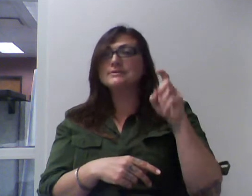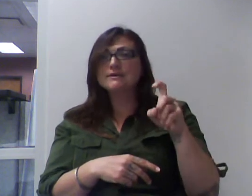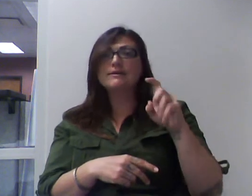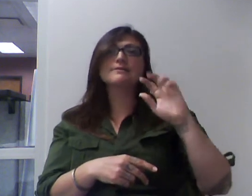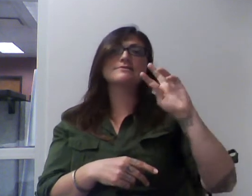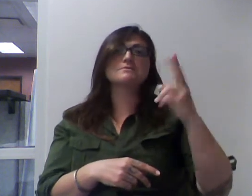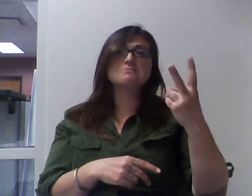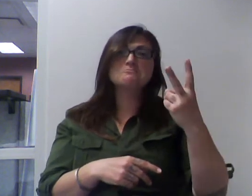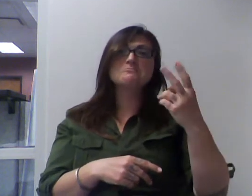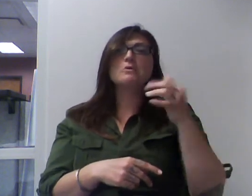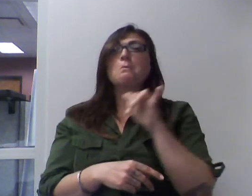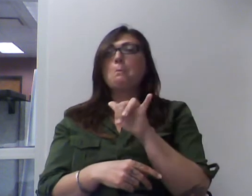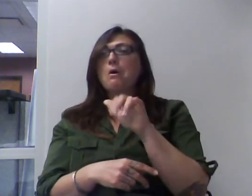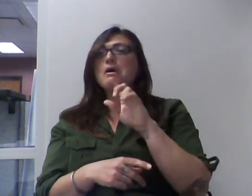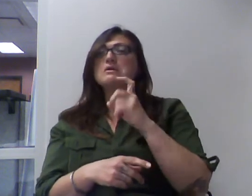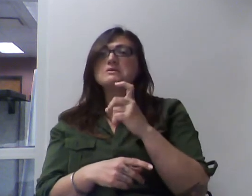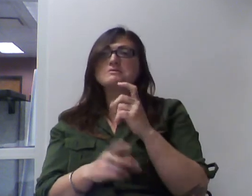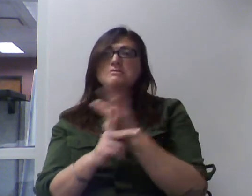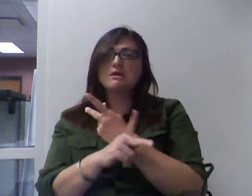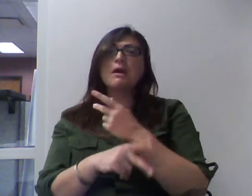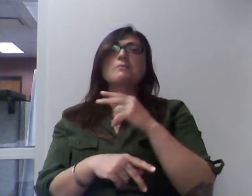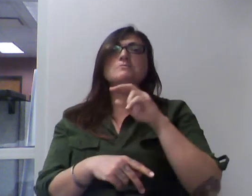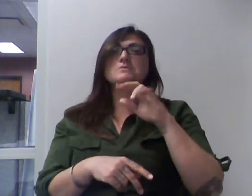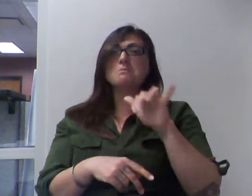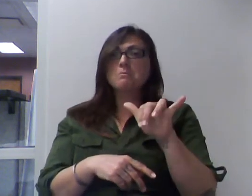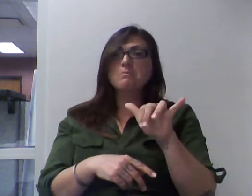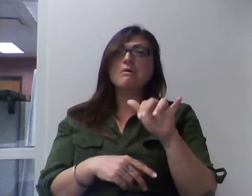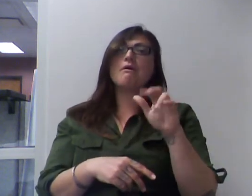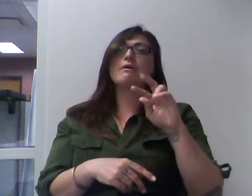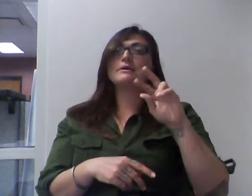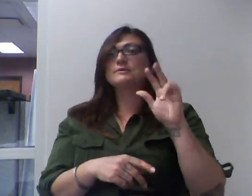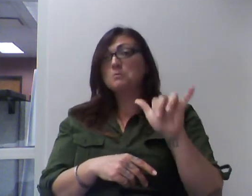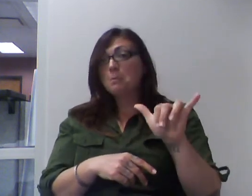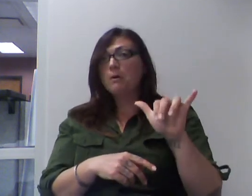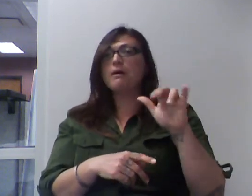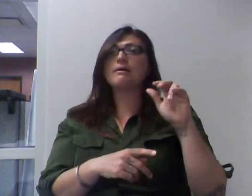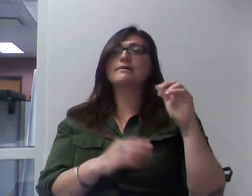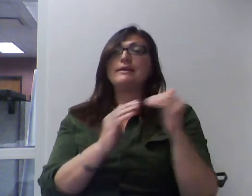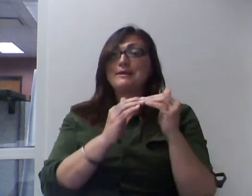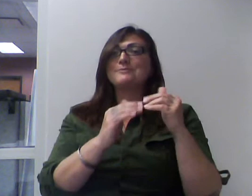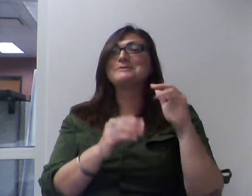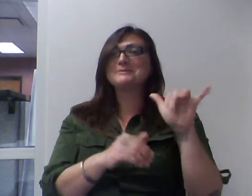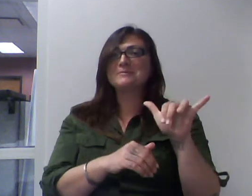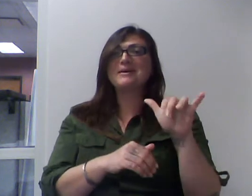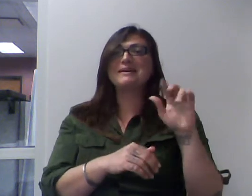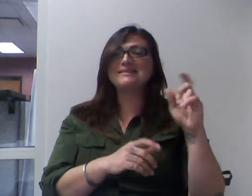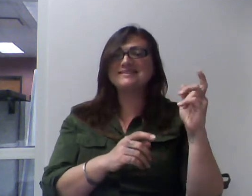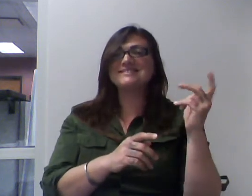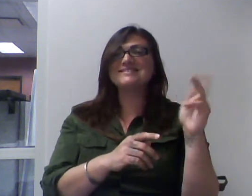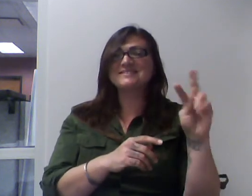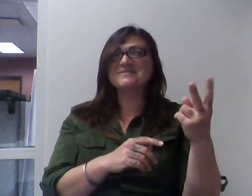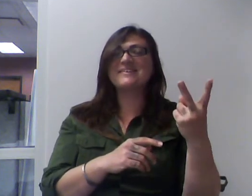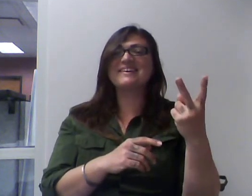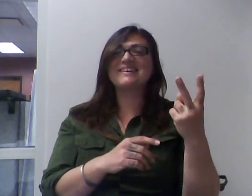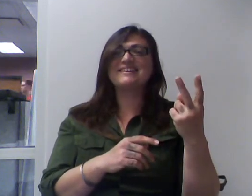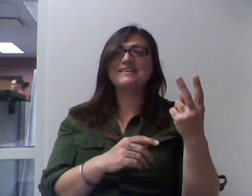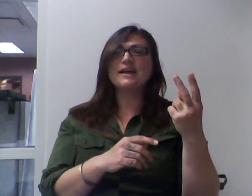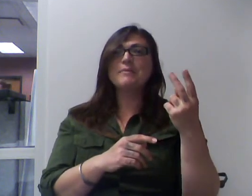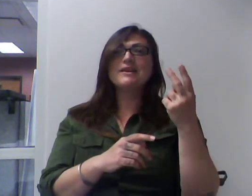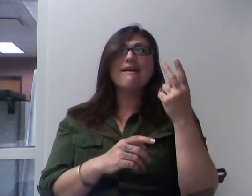times feet is feet squared. Now, look at what just happened. It's telling us how many squares, 1 foot by